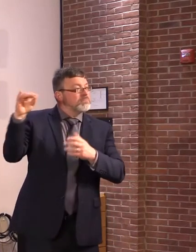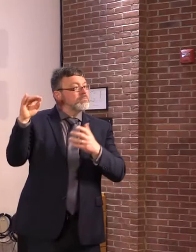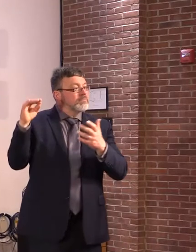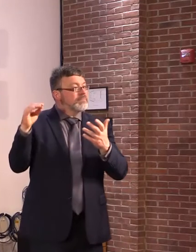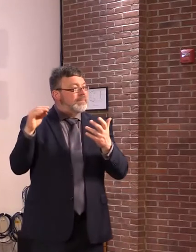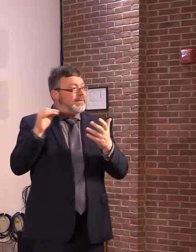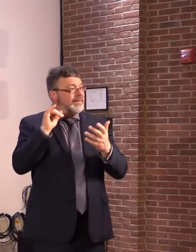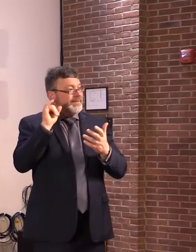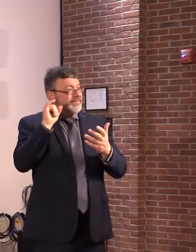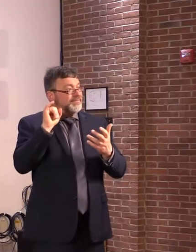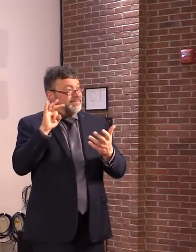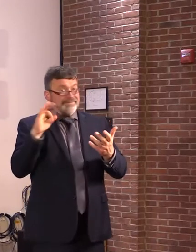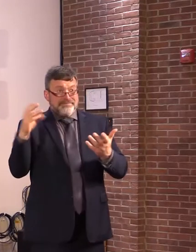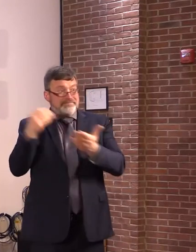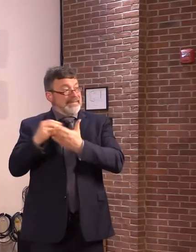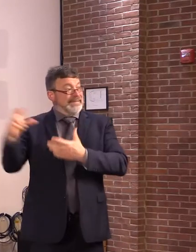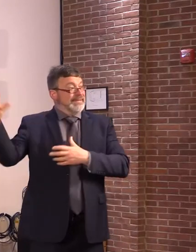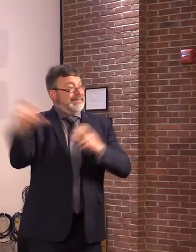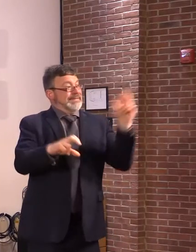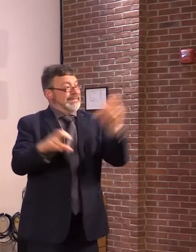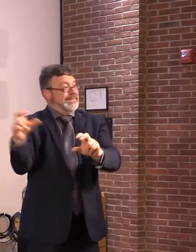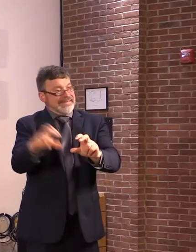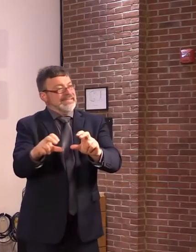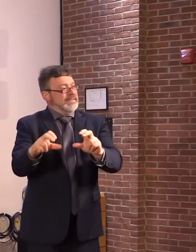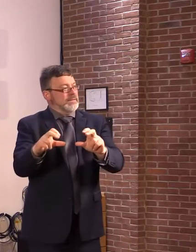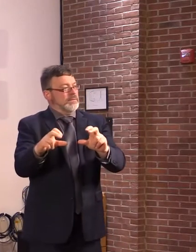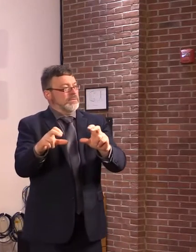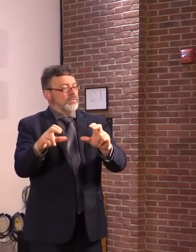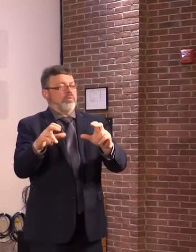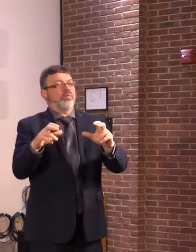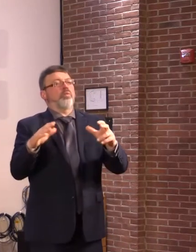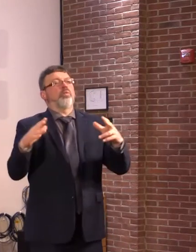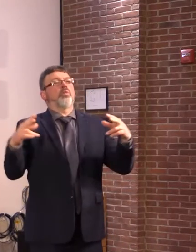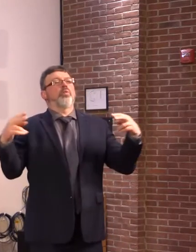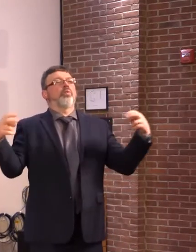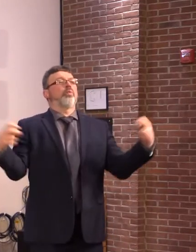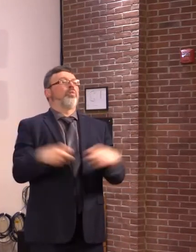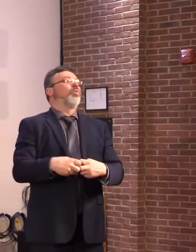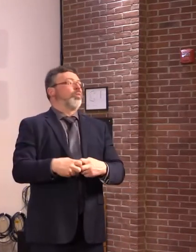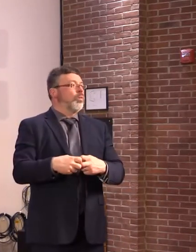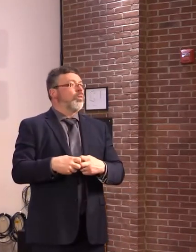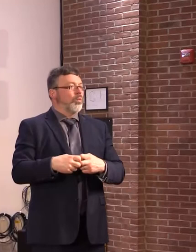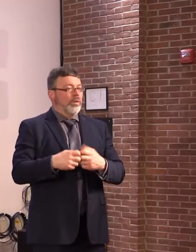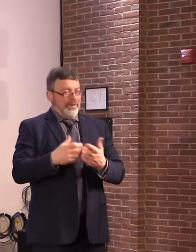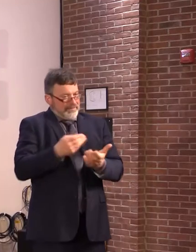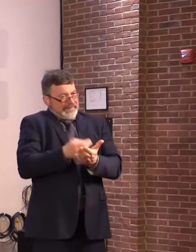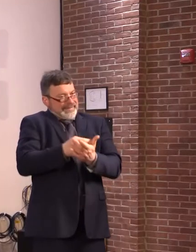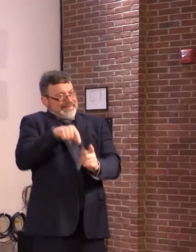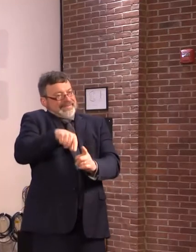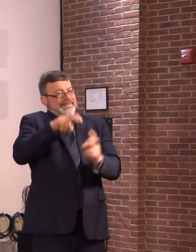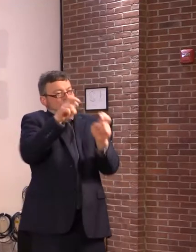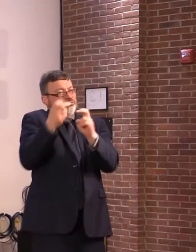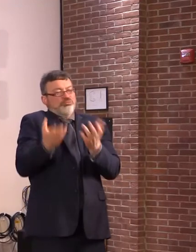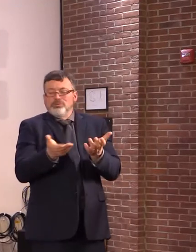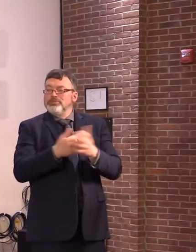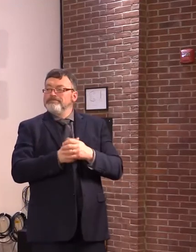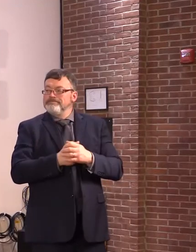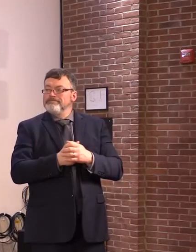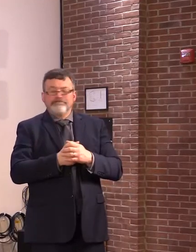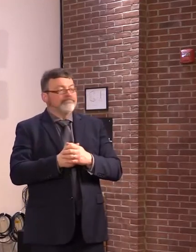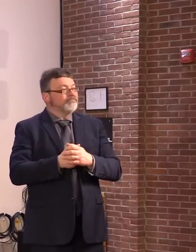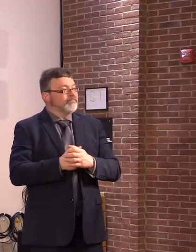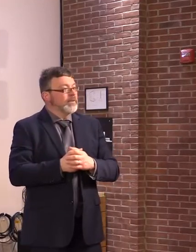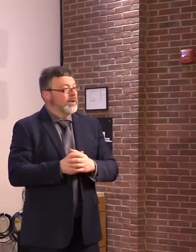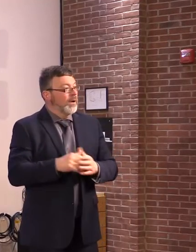involved, it gets harder. It gets more difficult. When there's less money, it seems as though, you know, we come together and figure this